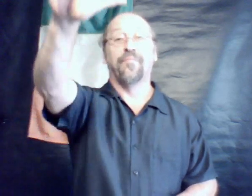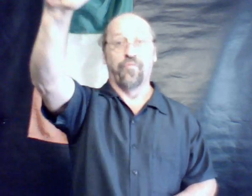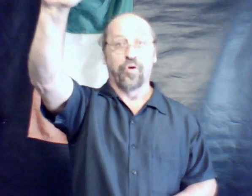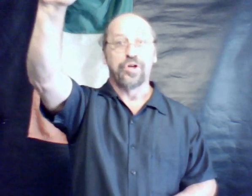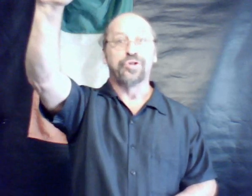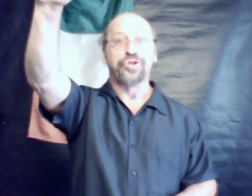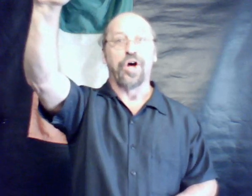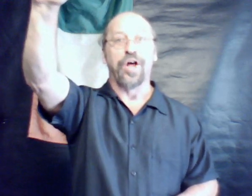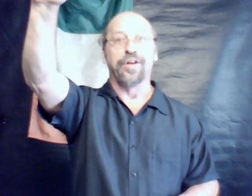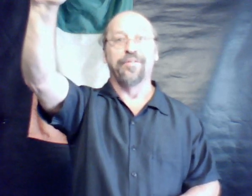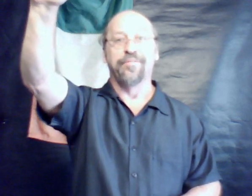For you, Sean.